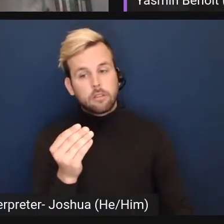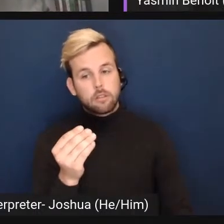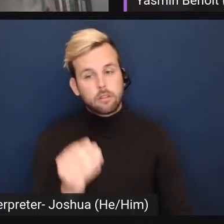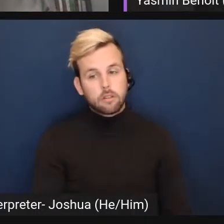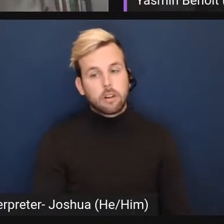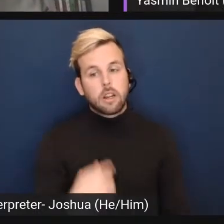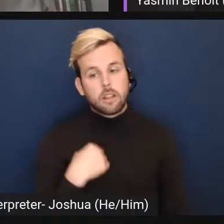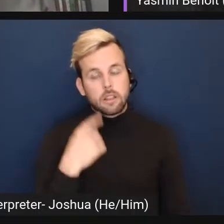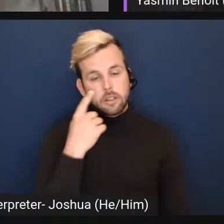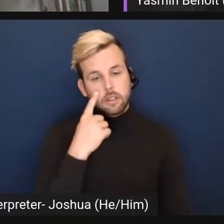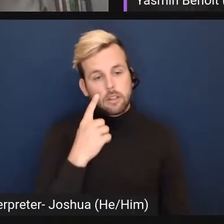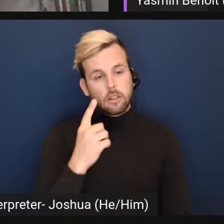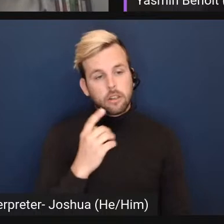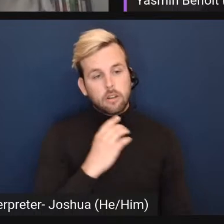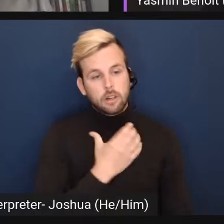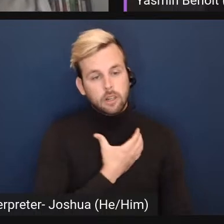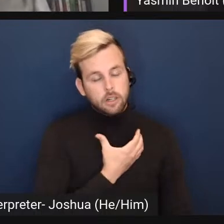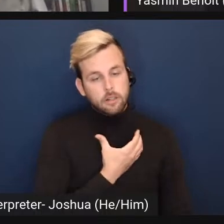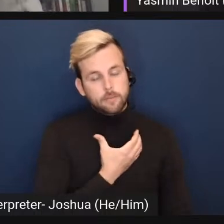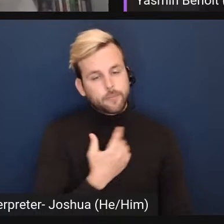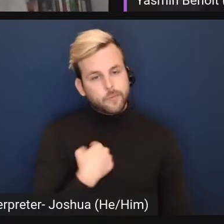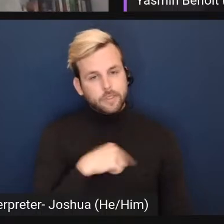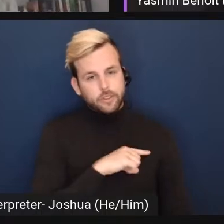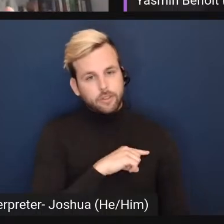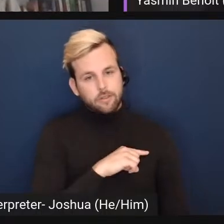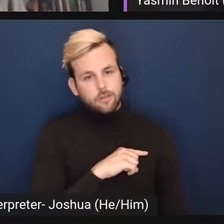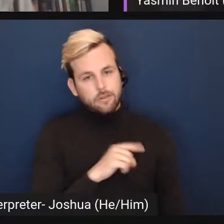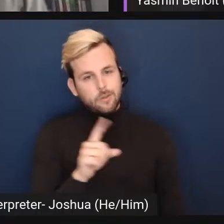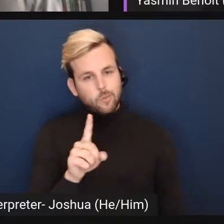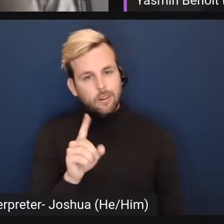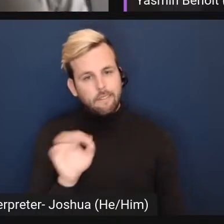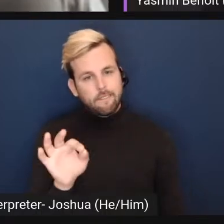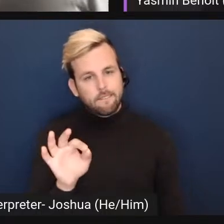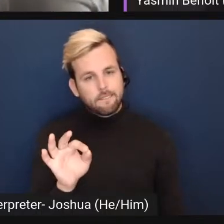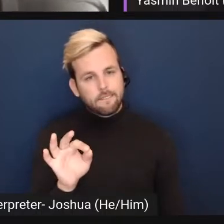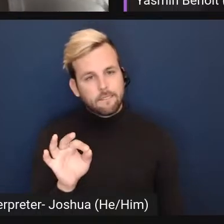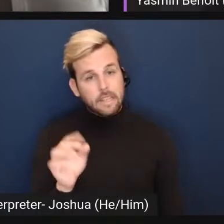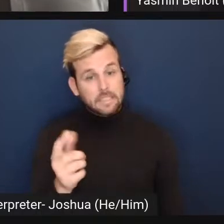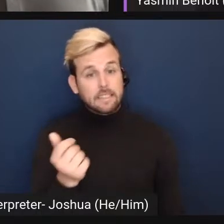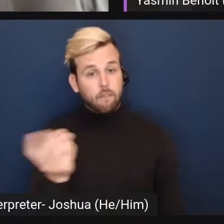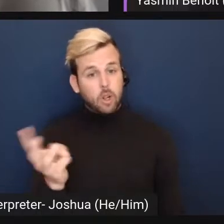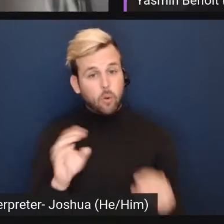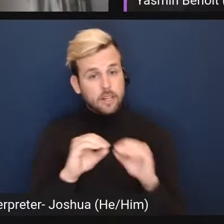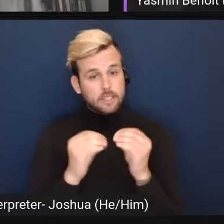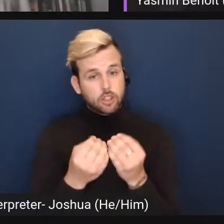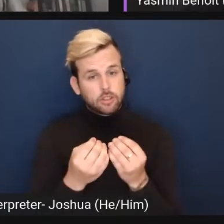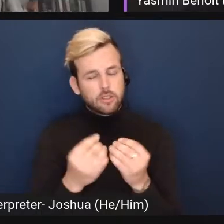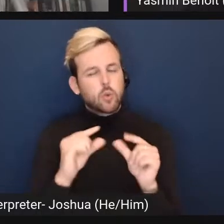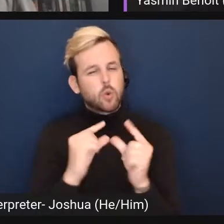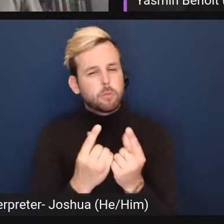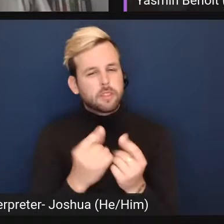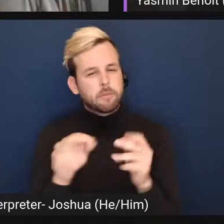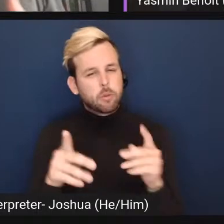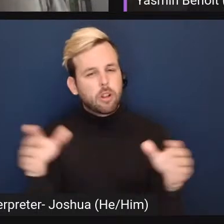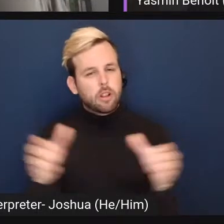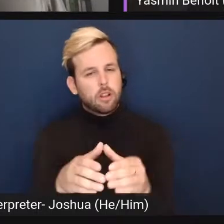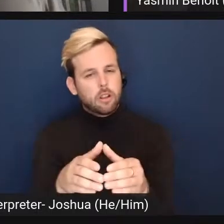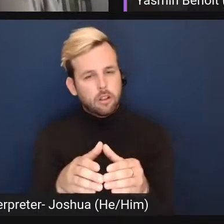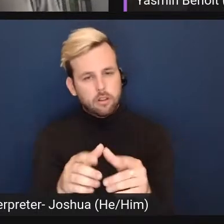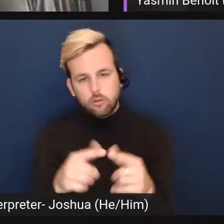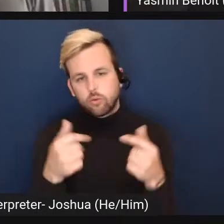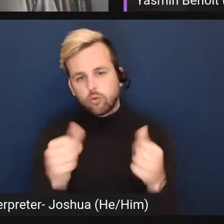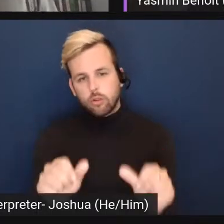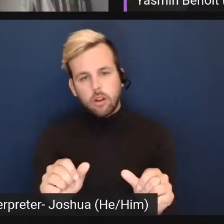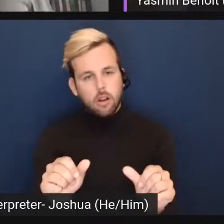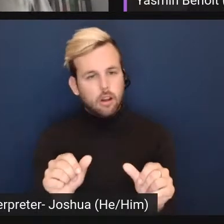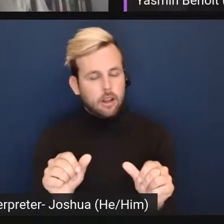and I think our, we are one of several organization, like groups of people coming together to try